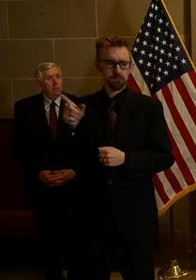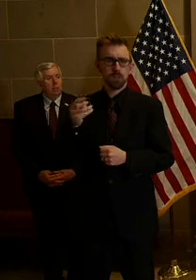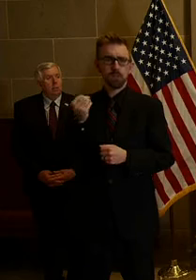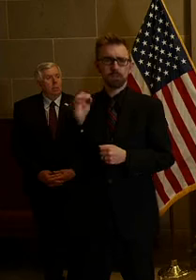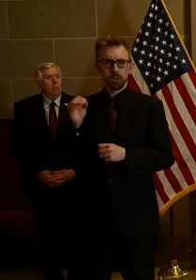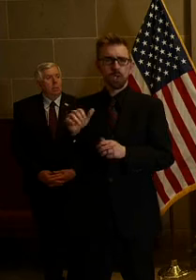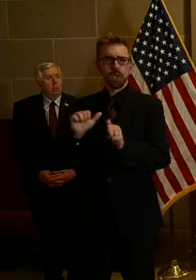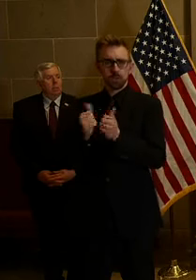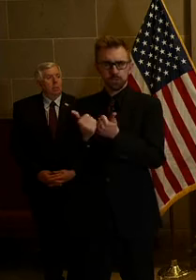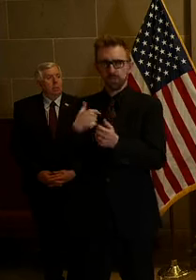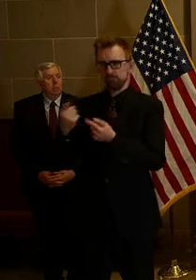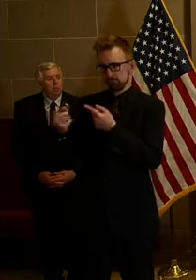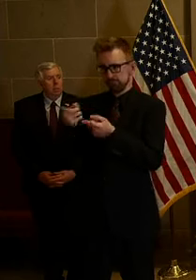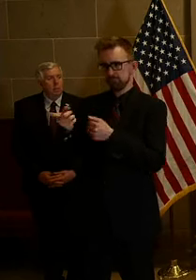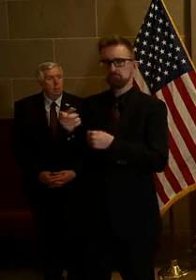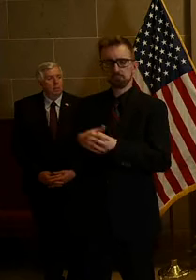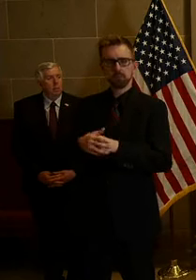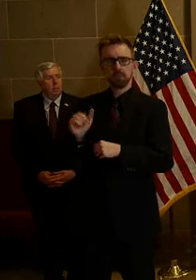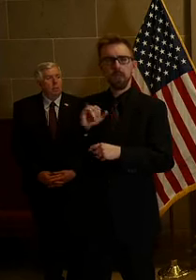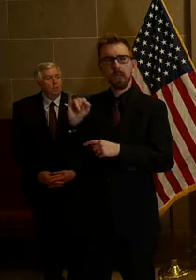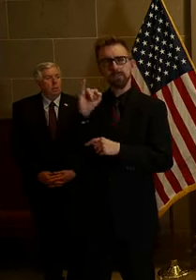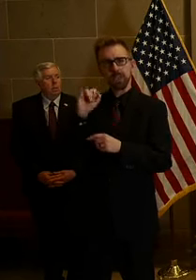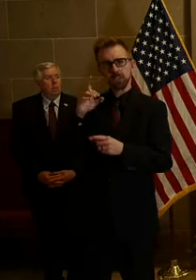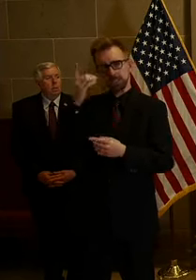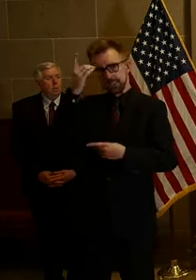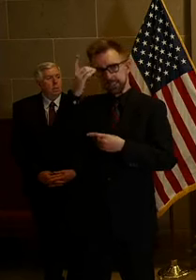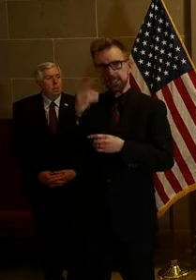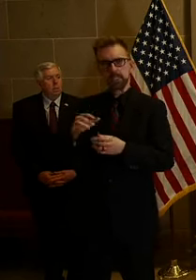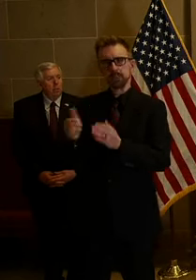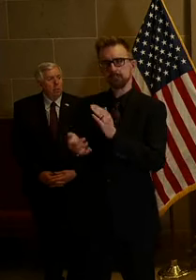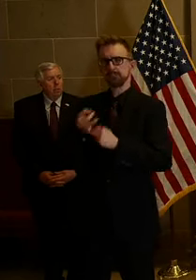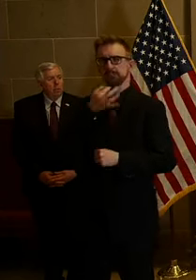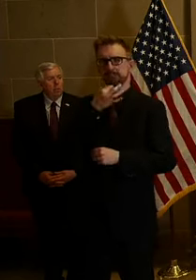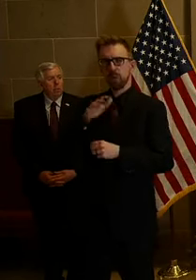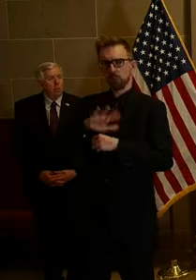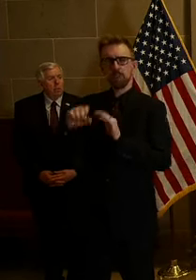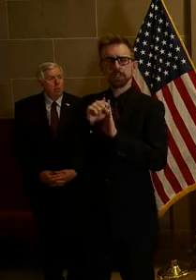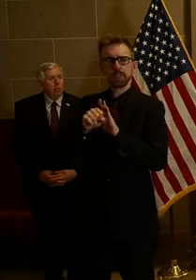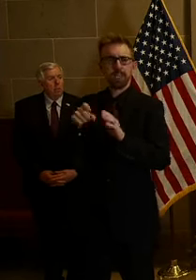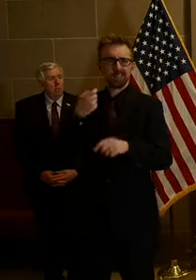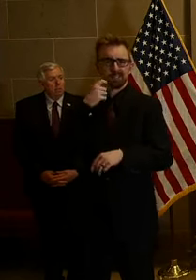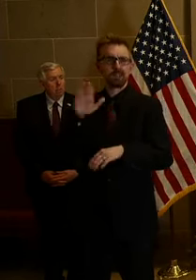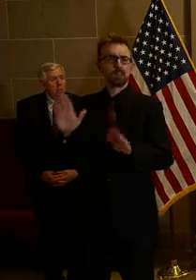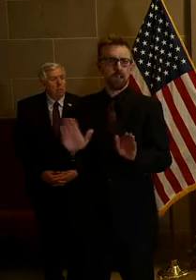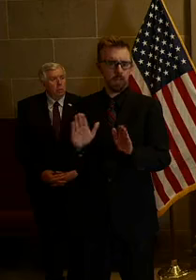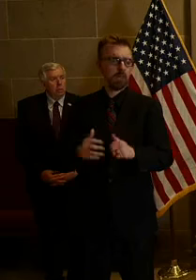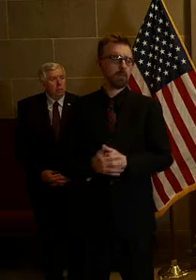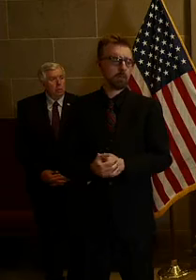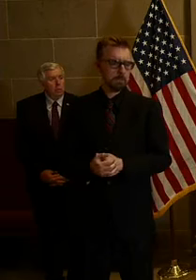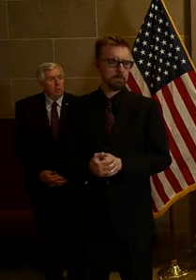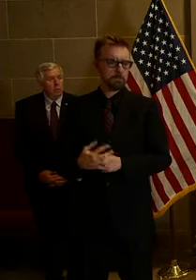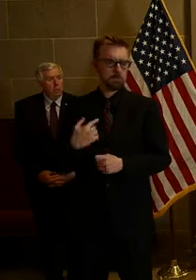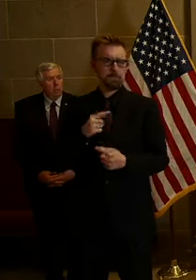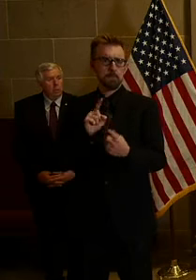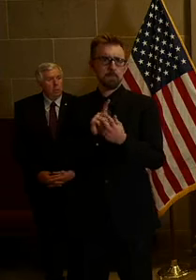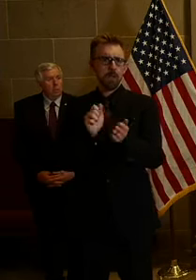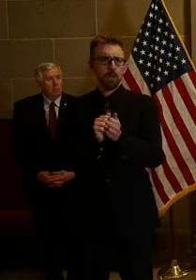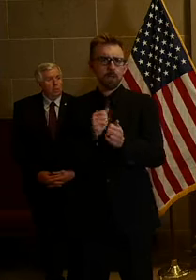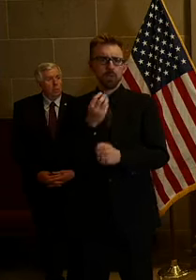Saturday. The governor and I met with infectious disease experts from all across the state on Sunday. I met with the Missouri